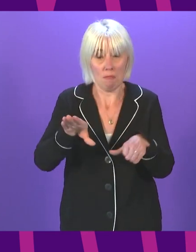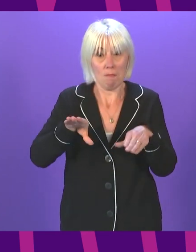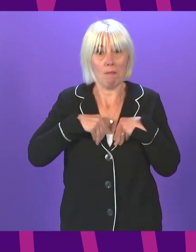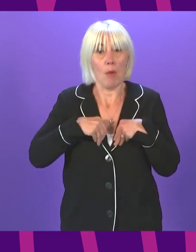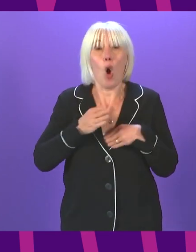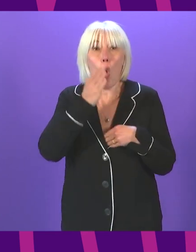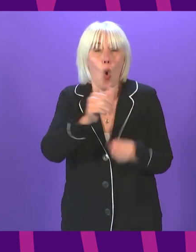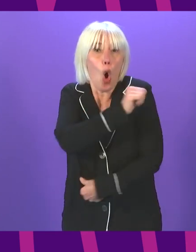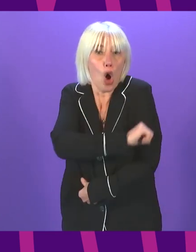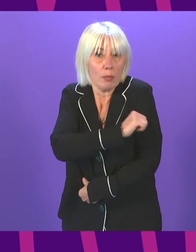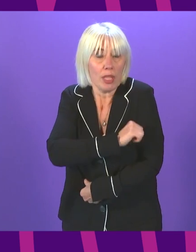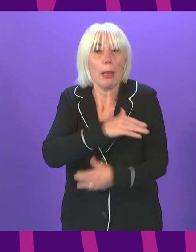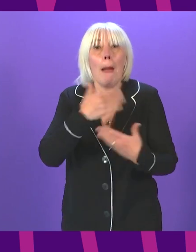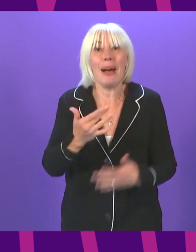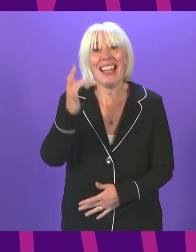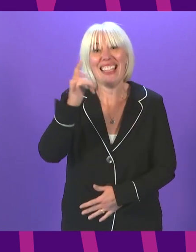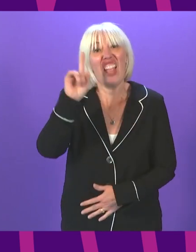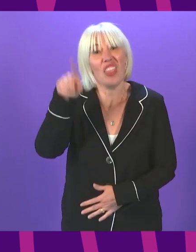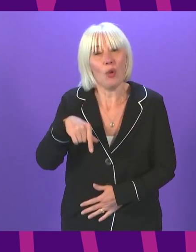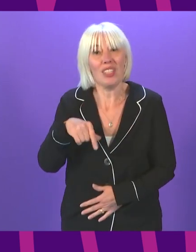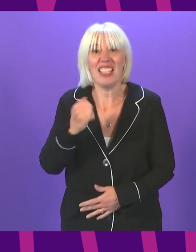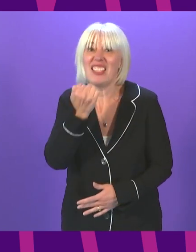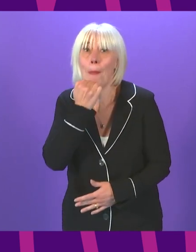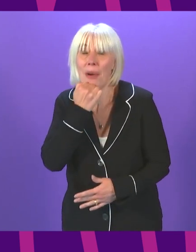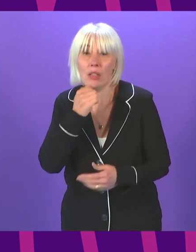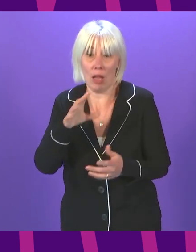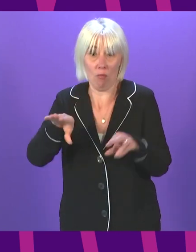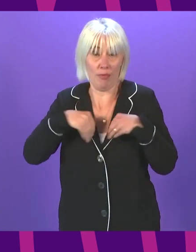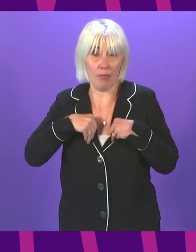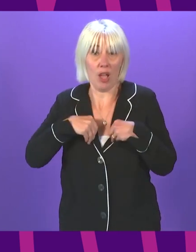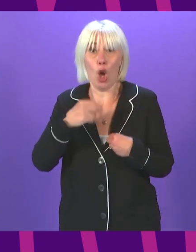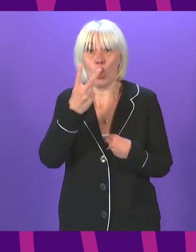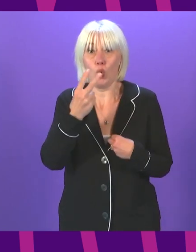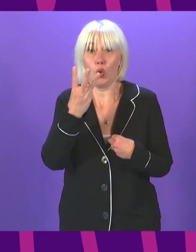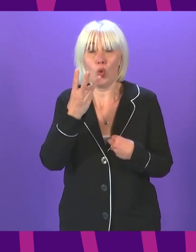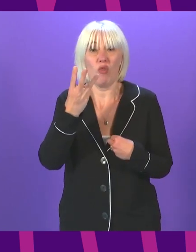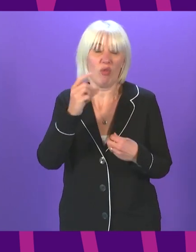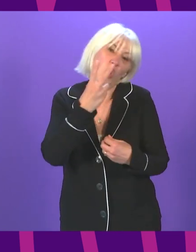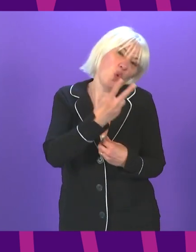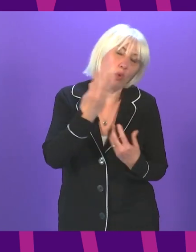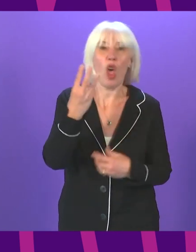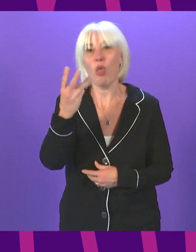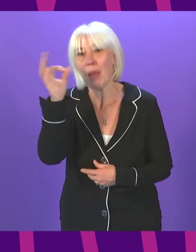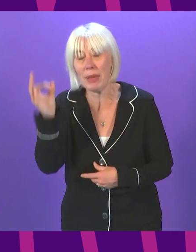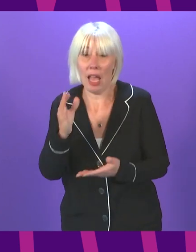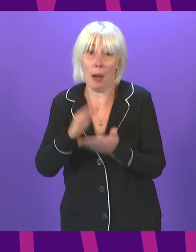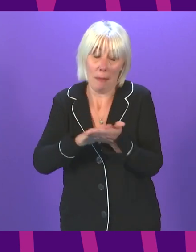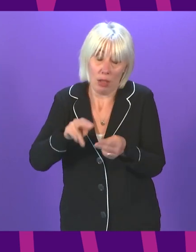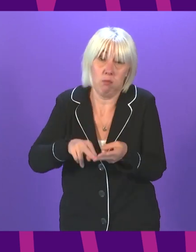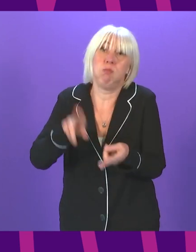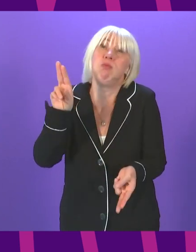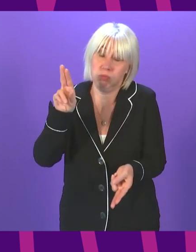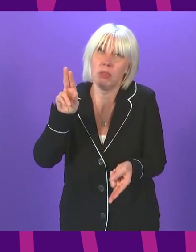-3% of 10,000 cases a day will cause similar pressure on our NHS as 13% of 2